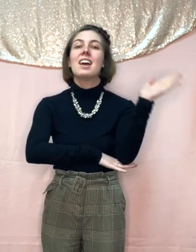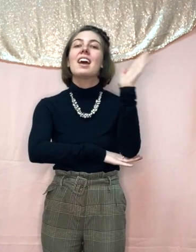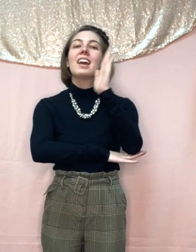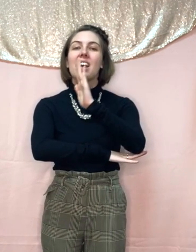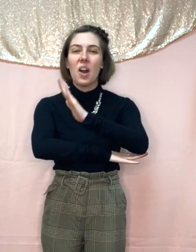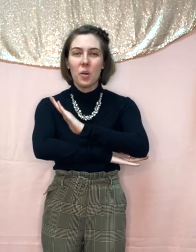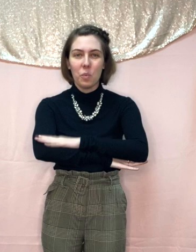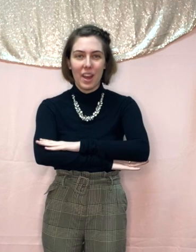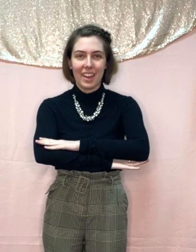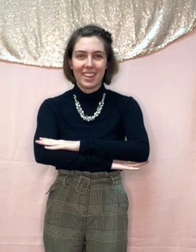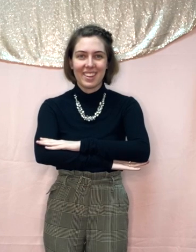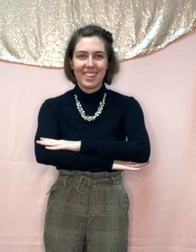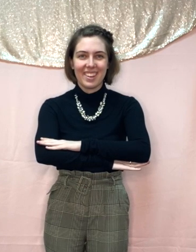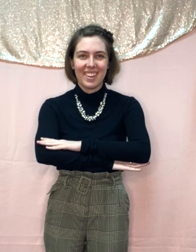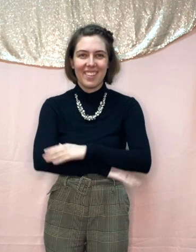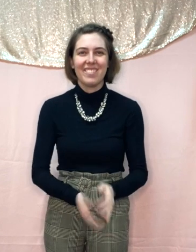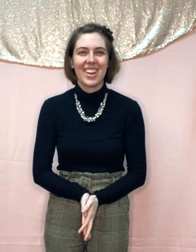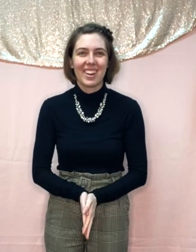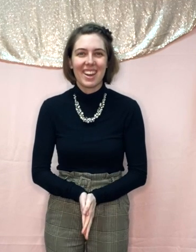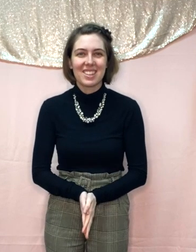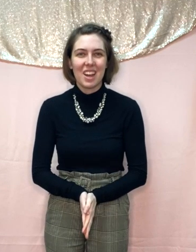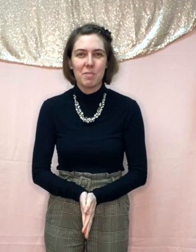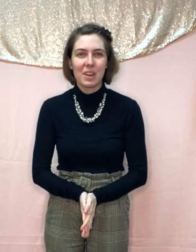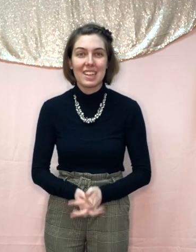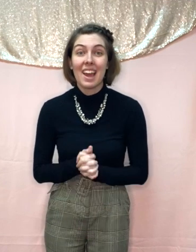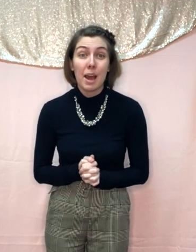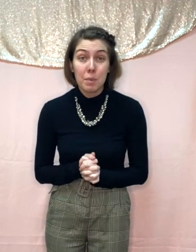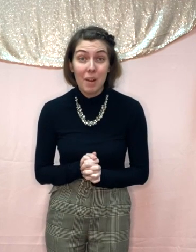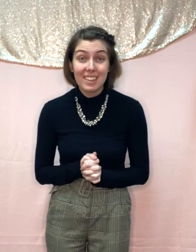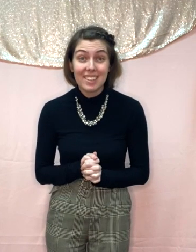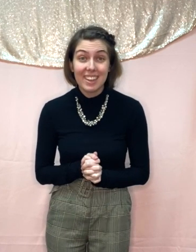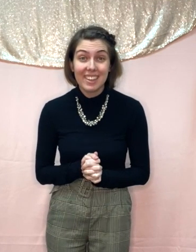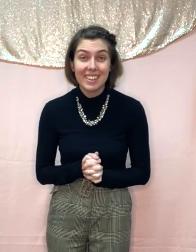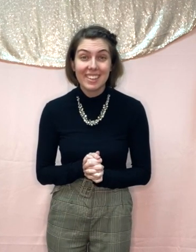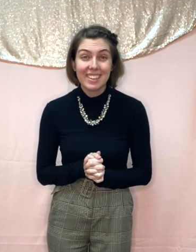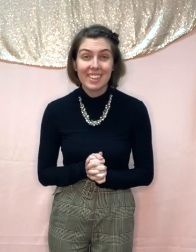day away. Very nice job, you guys. Happy practicing. great day. day. go.